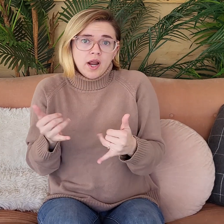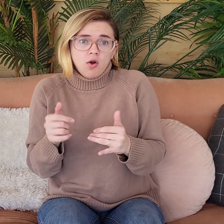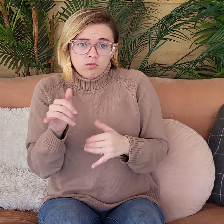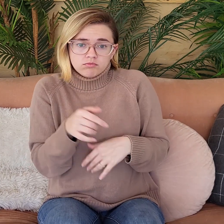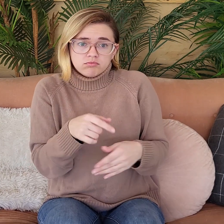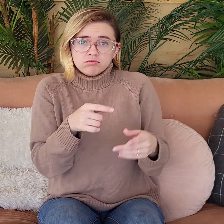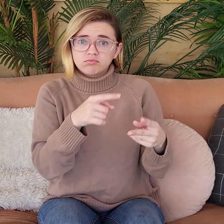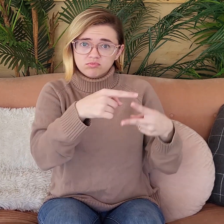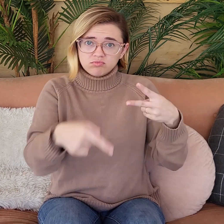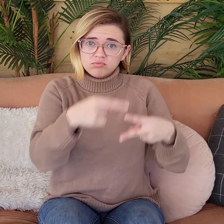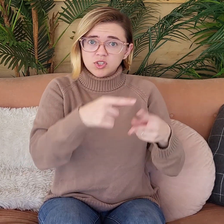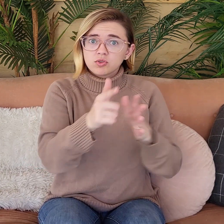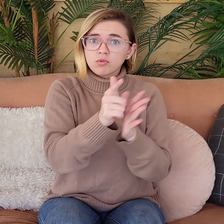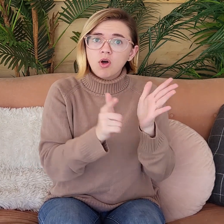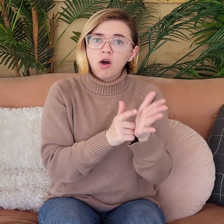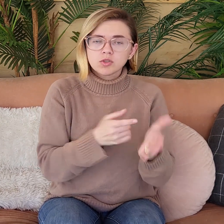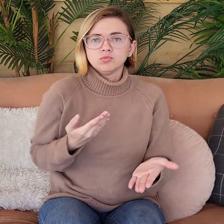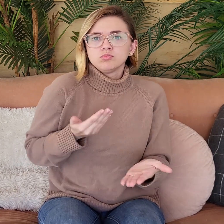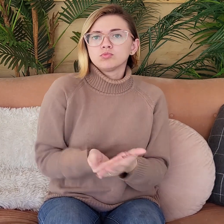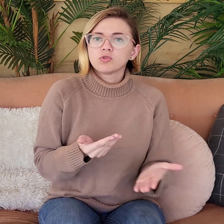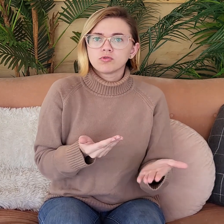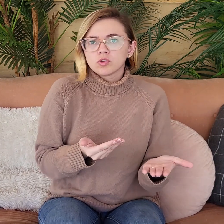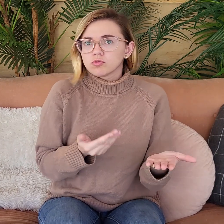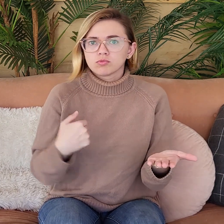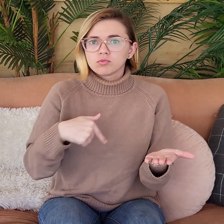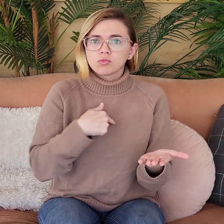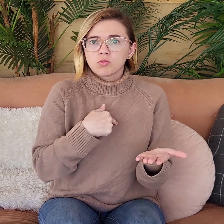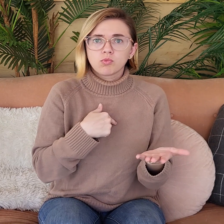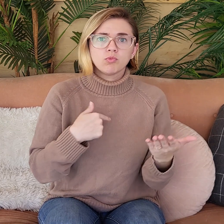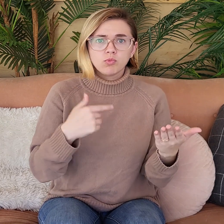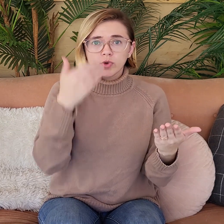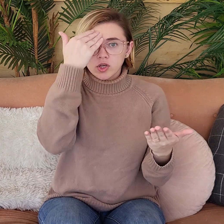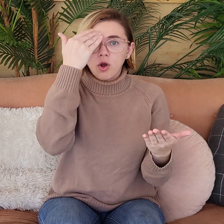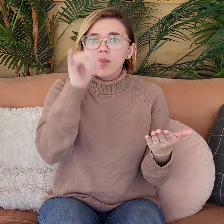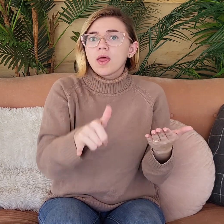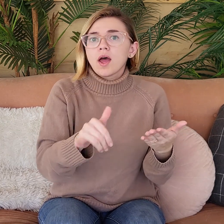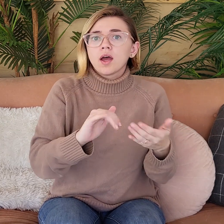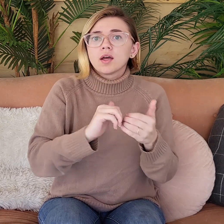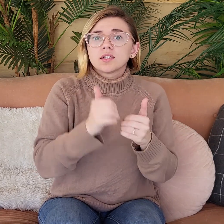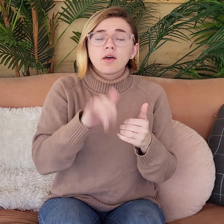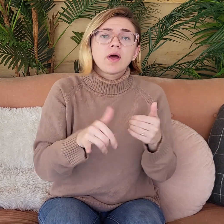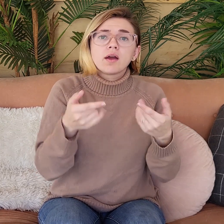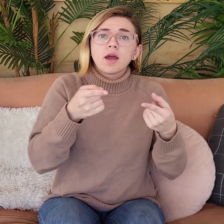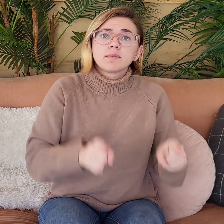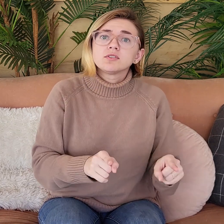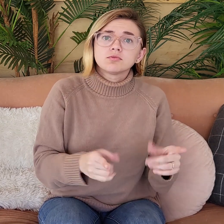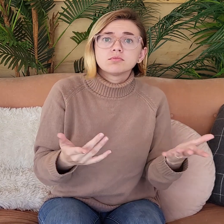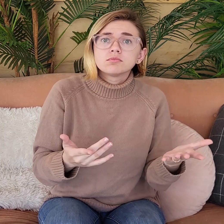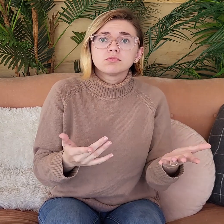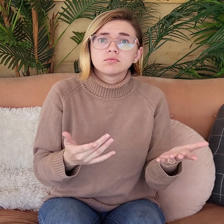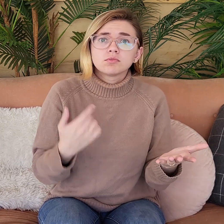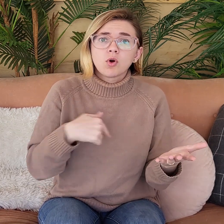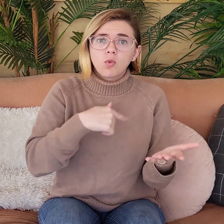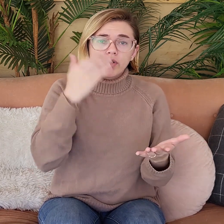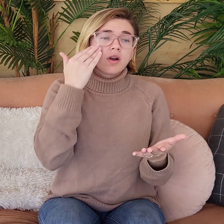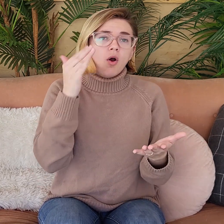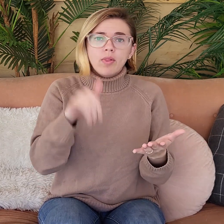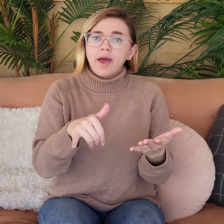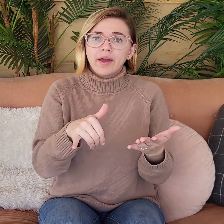how the universe works. As of right now, those two laws prove, but we know that that's how things happen.